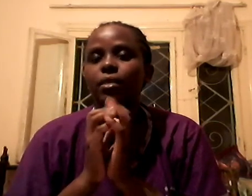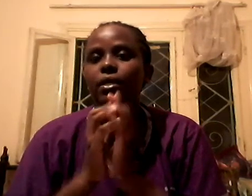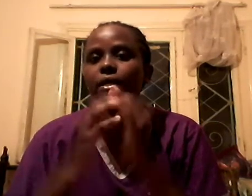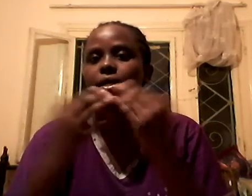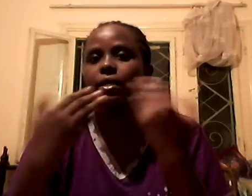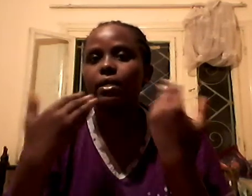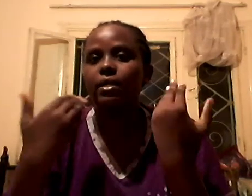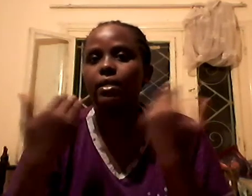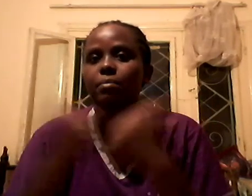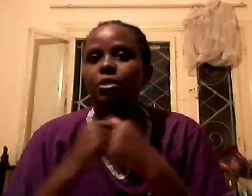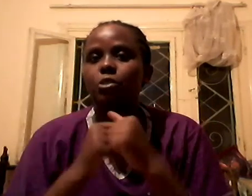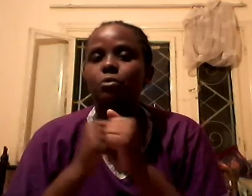Number two,